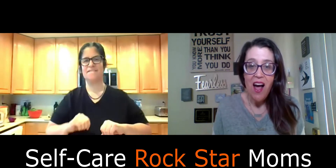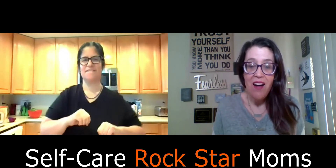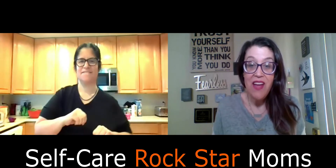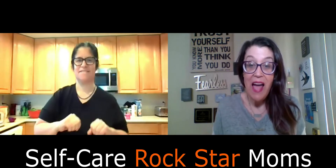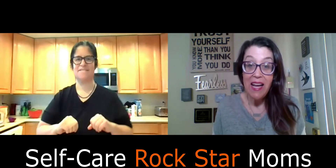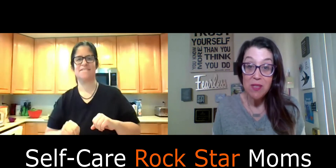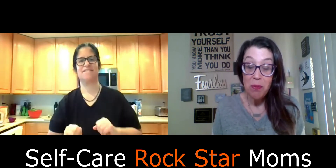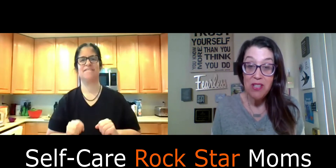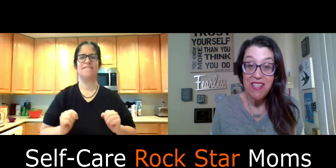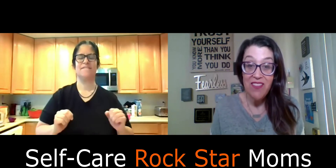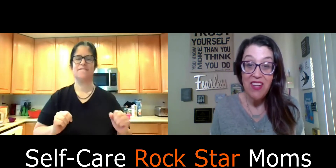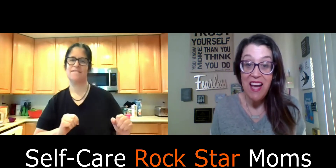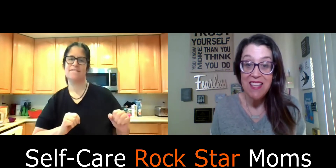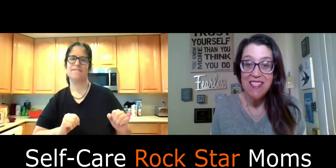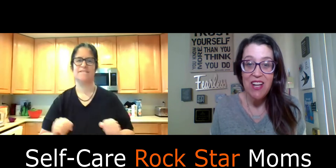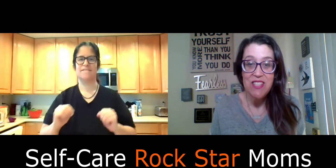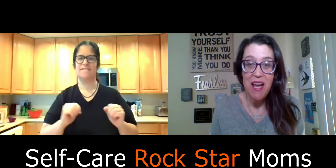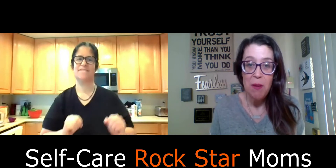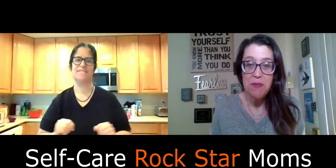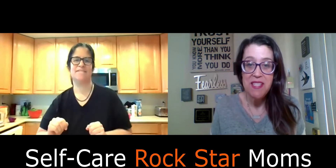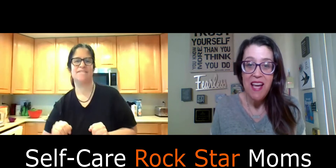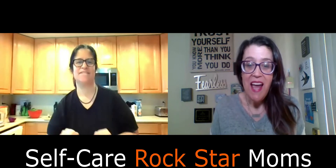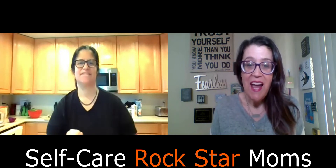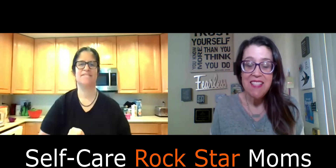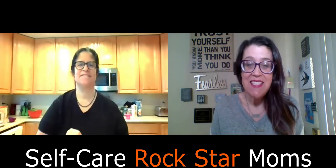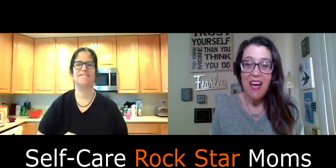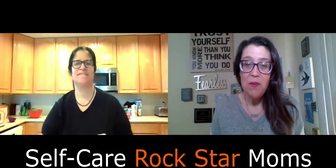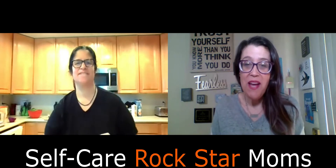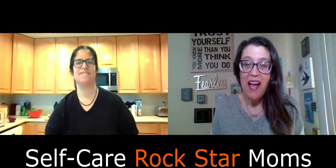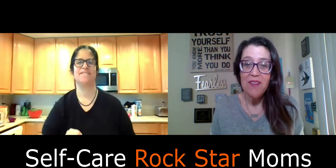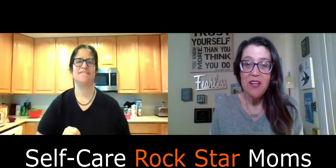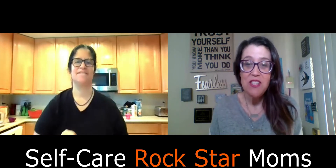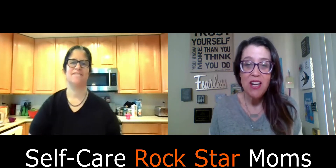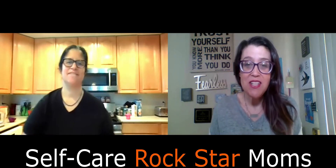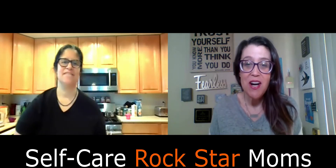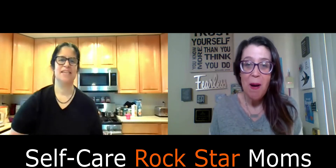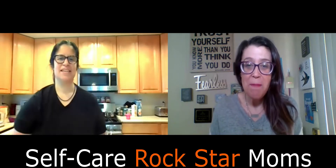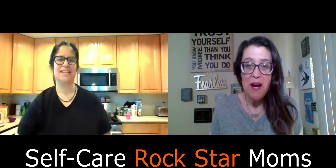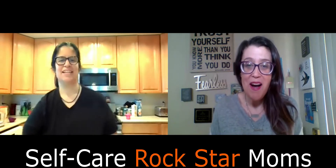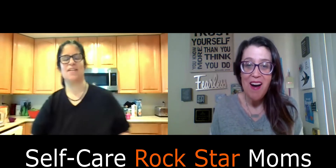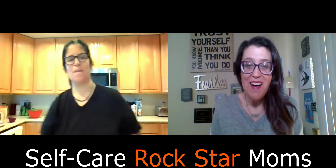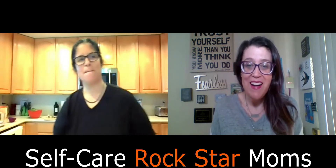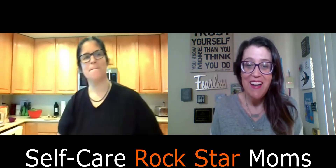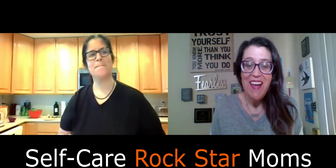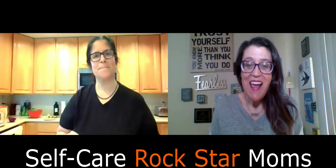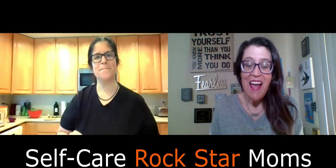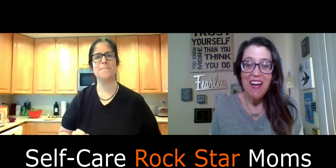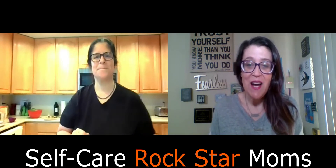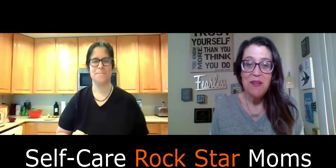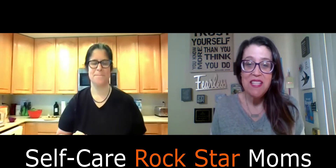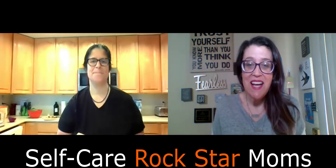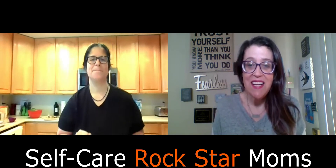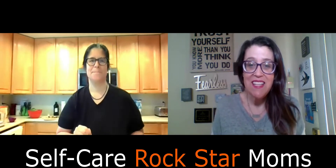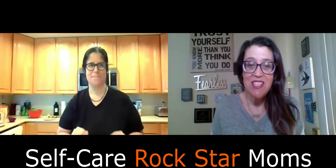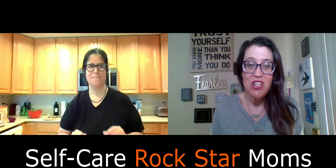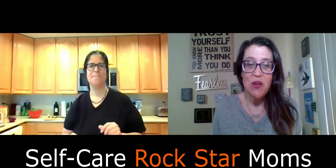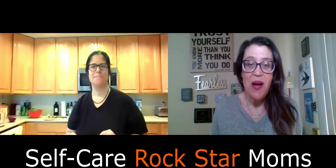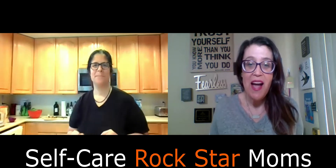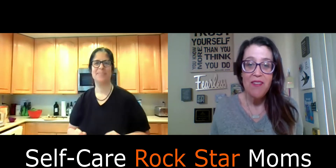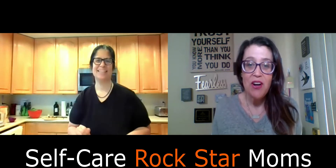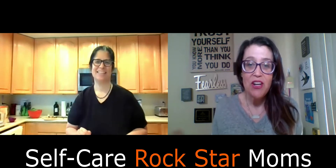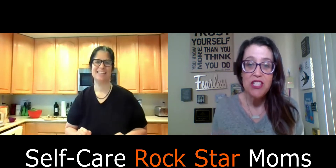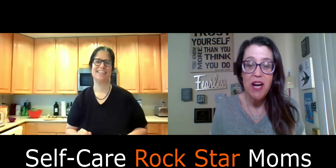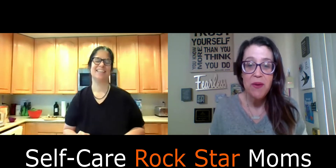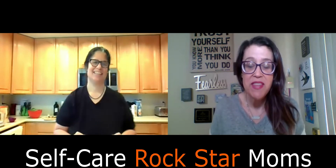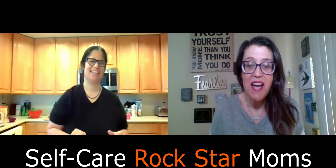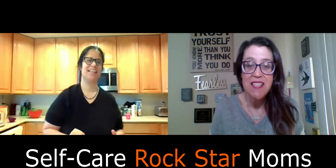of experts giving us their tips. And today we have Dr. Amba on. And I'm excited to